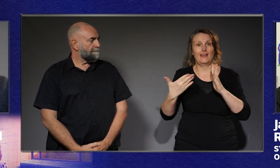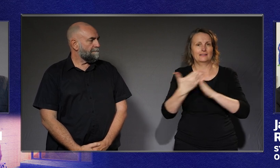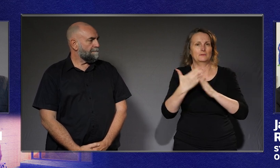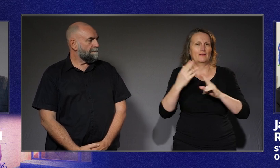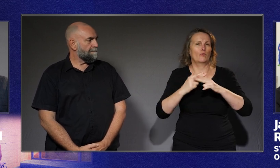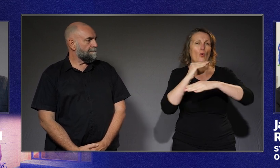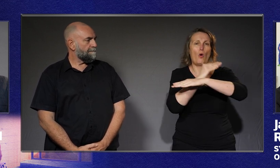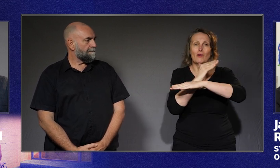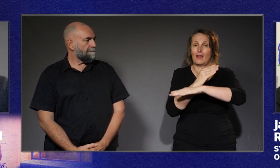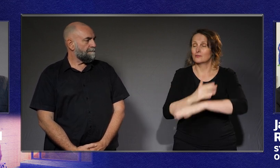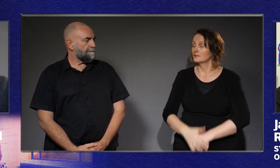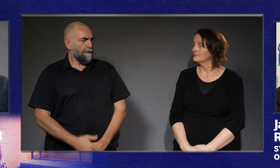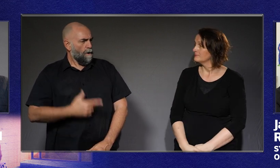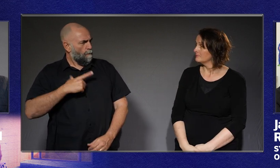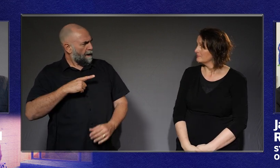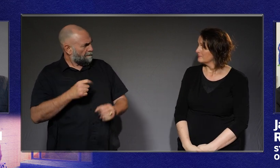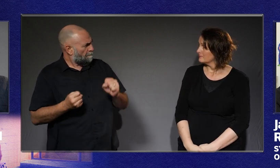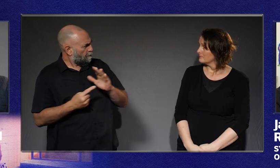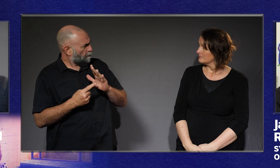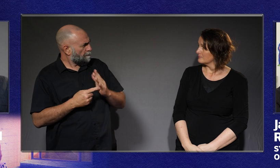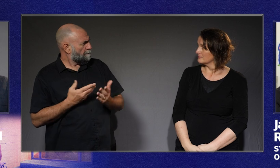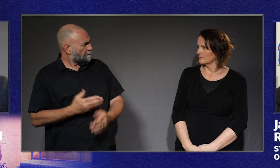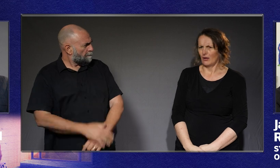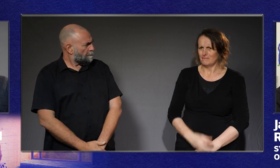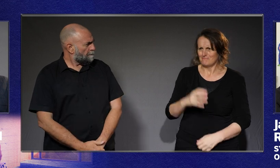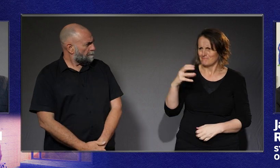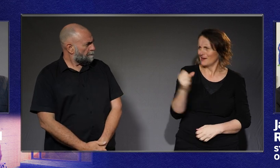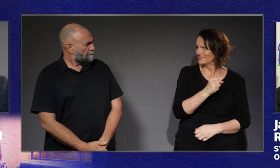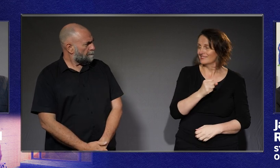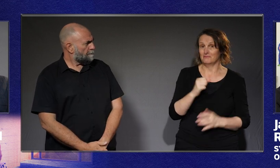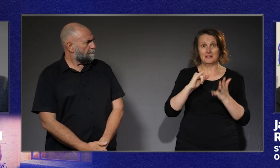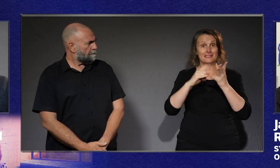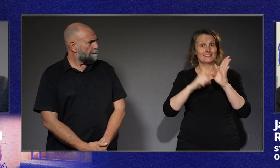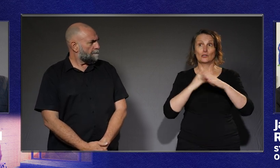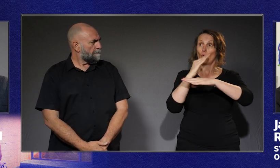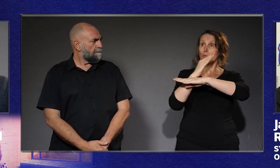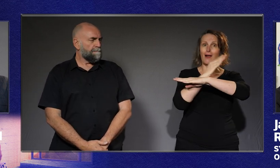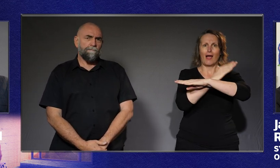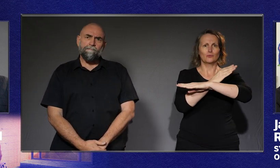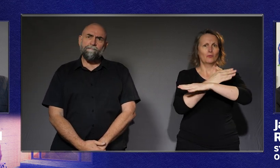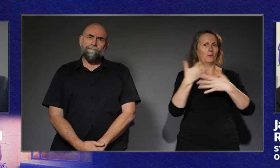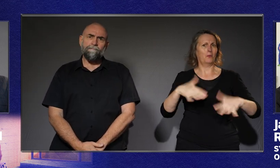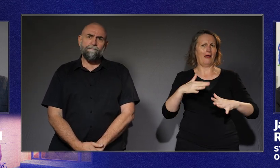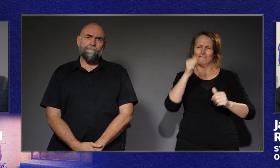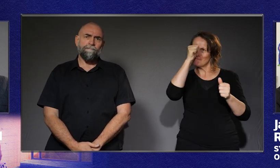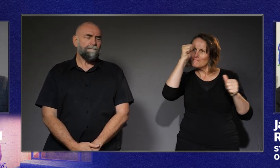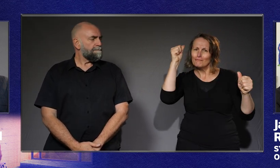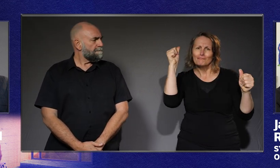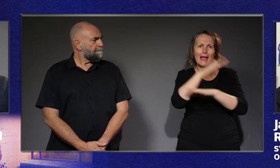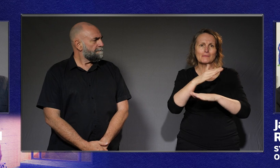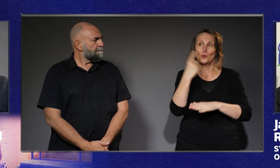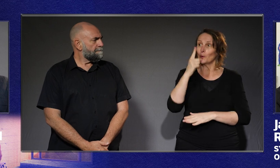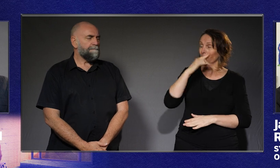like this? Vital. I mean, the Sydney Opera House is iconic. It means a lot to